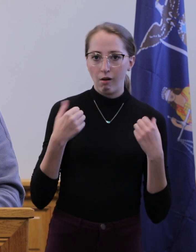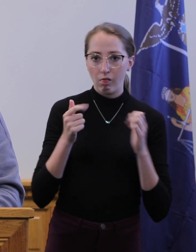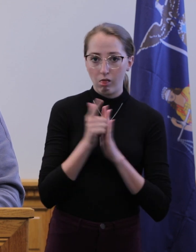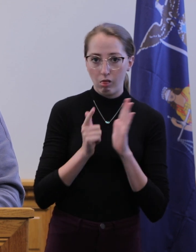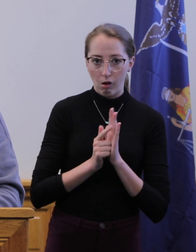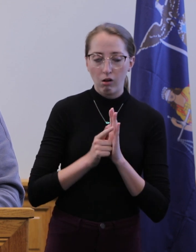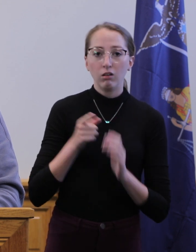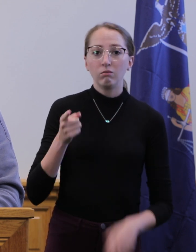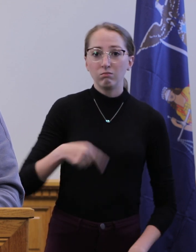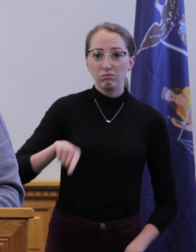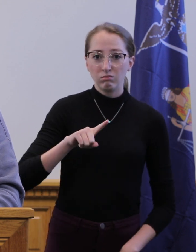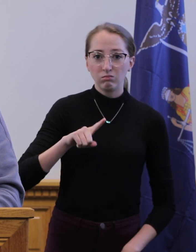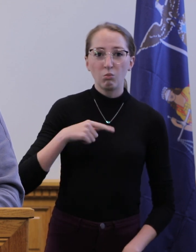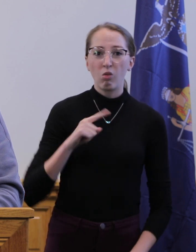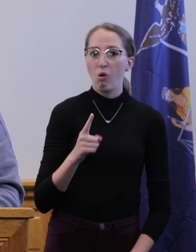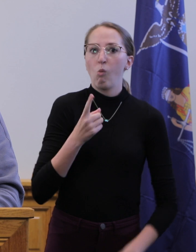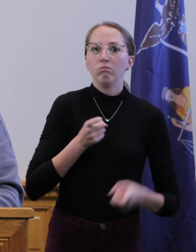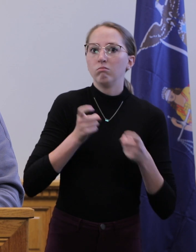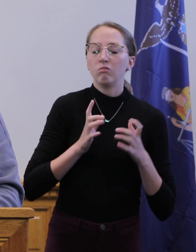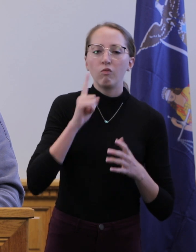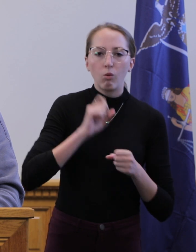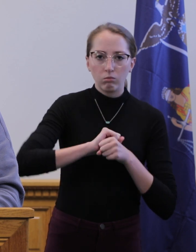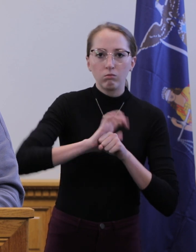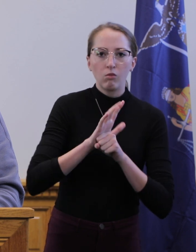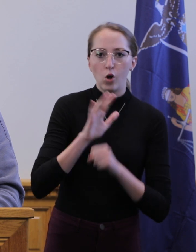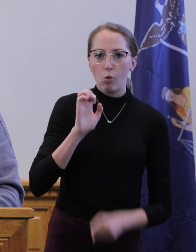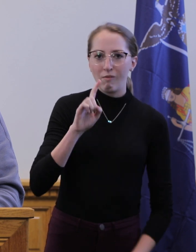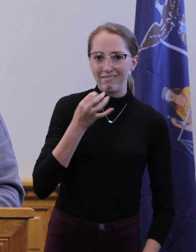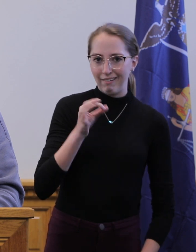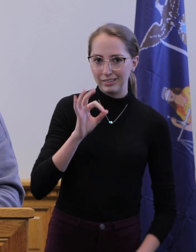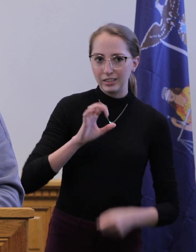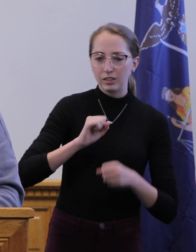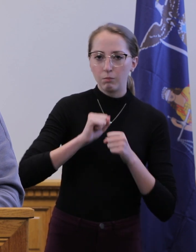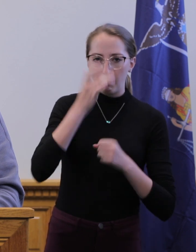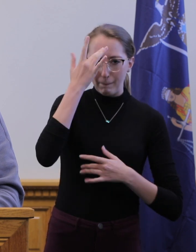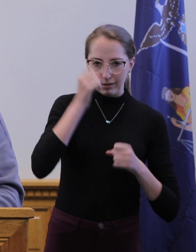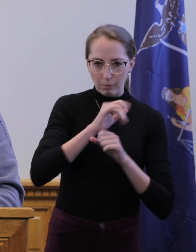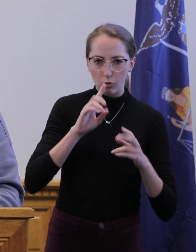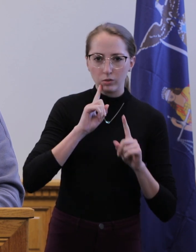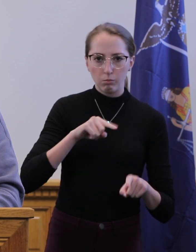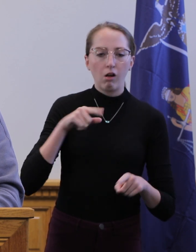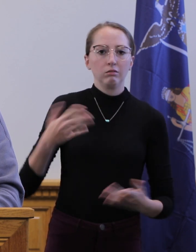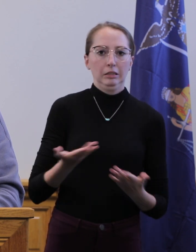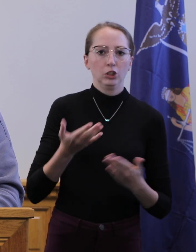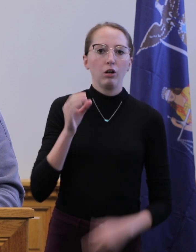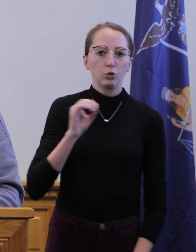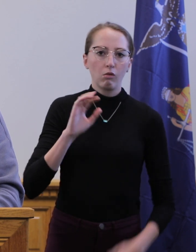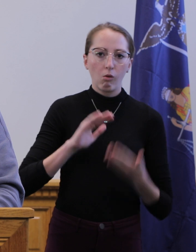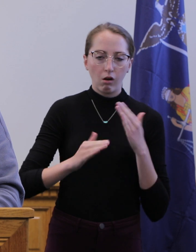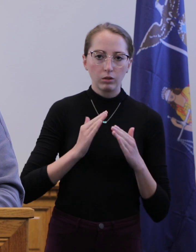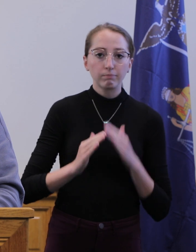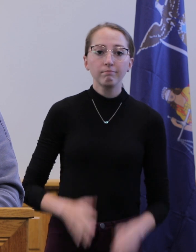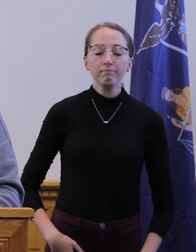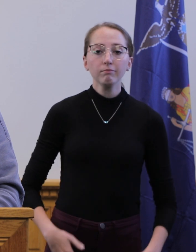sole local public health authority regarding the COVID-19 pandemic response in Oswego County. Our Public Health